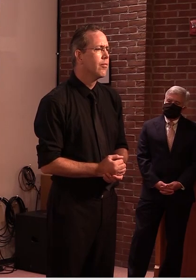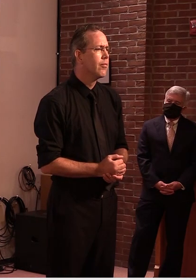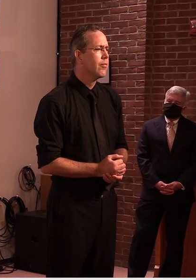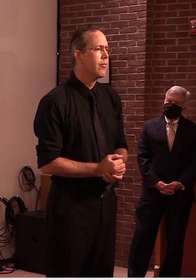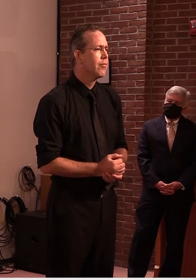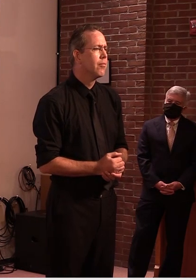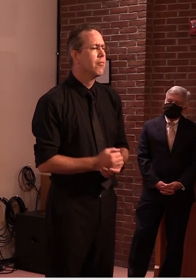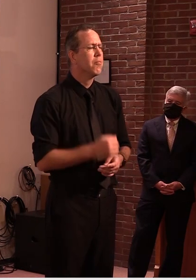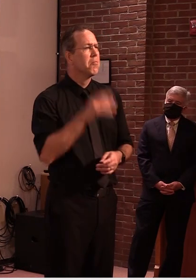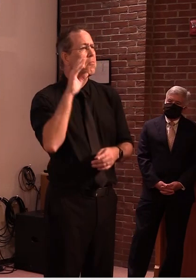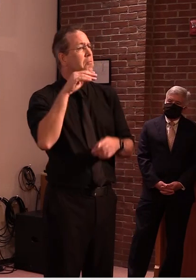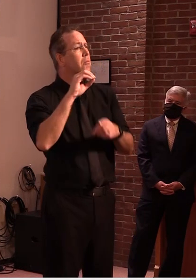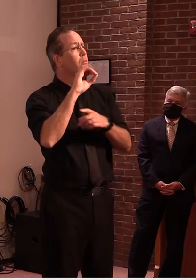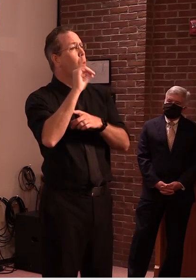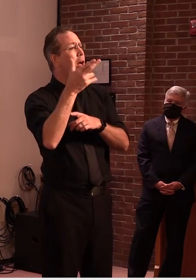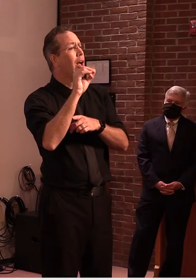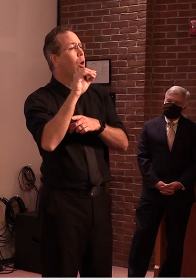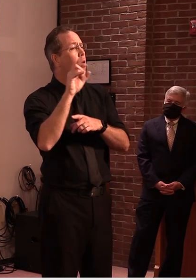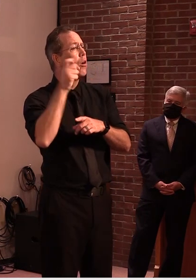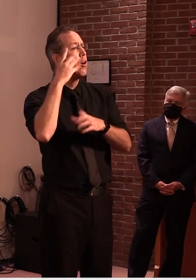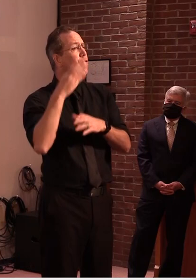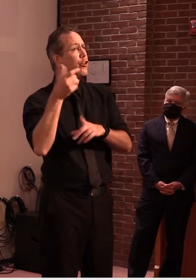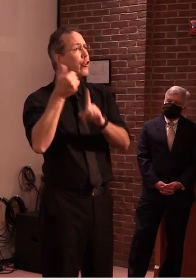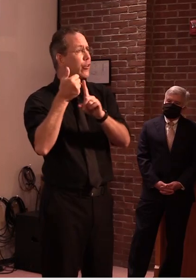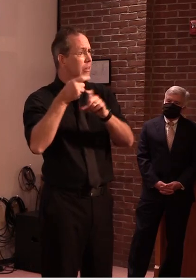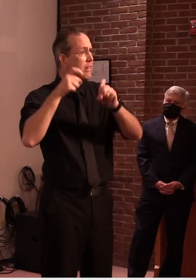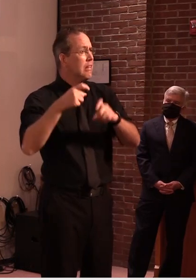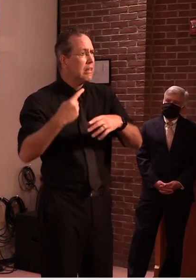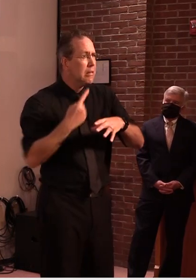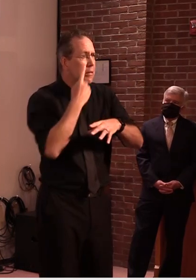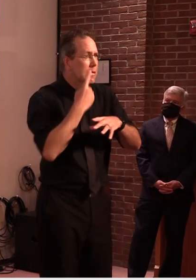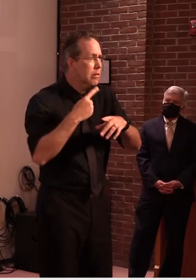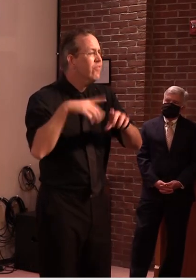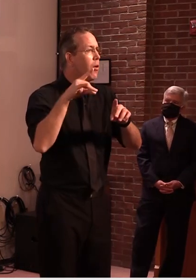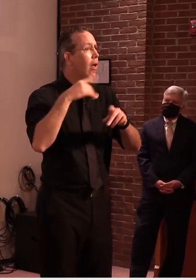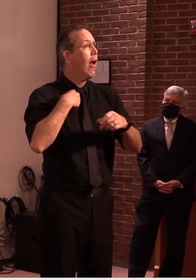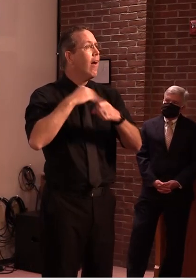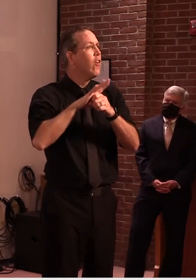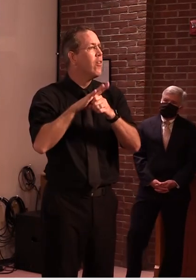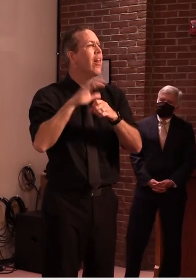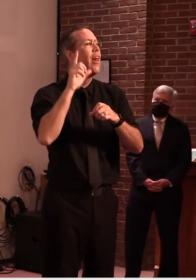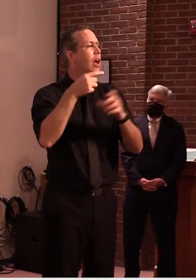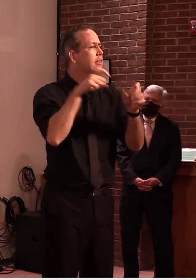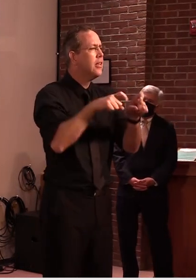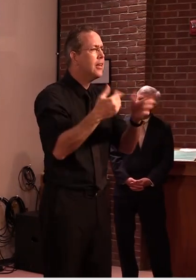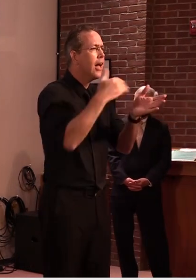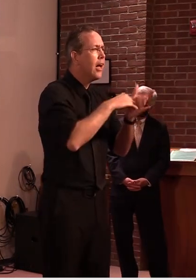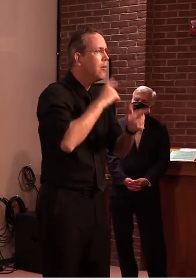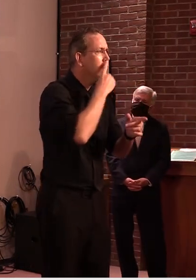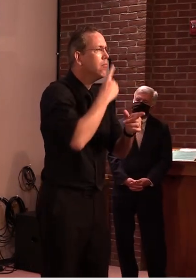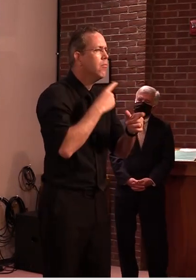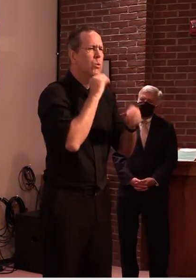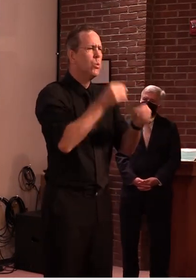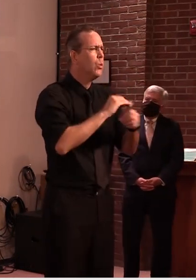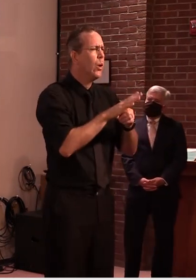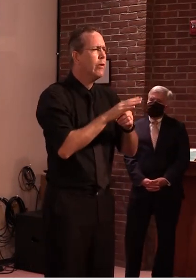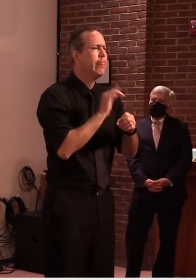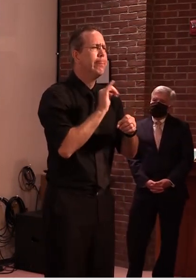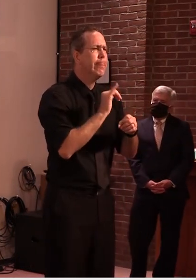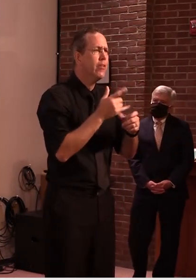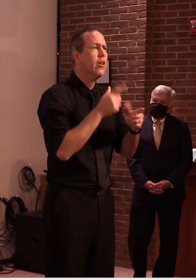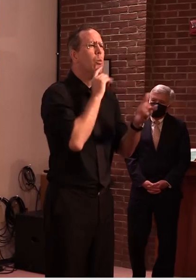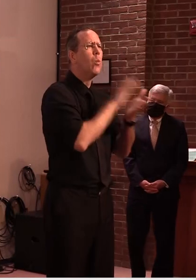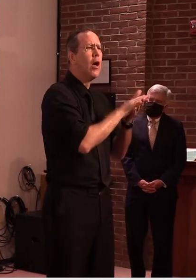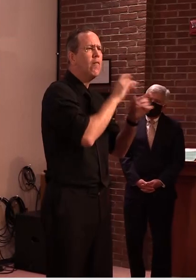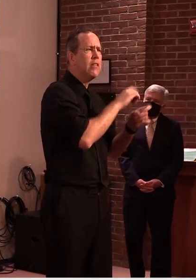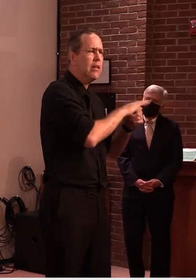you and your staff say including dr levine have been tested i can only speak